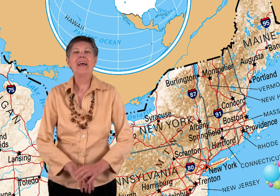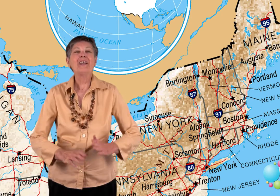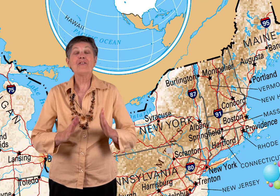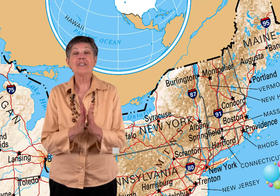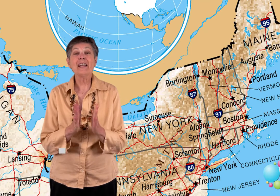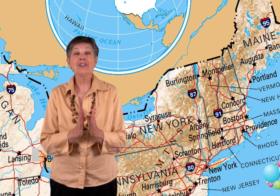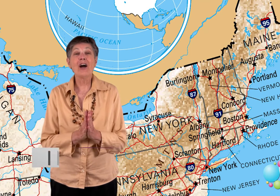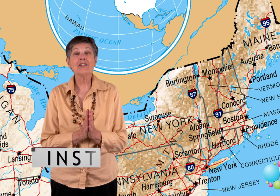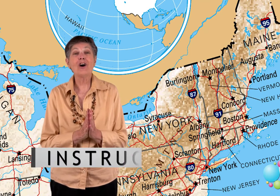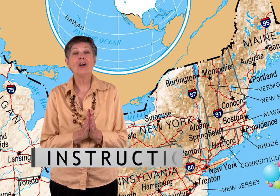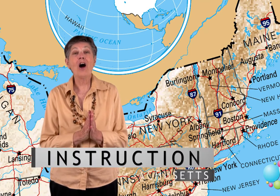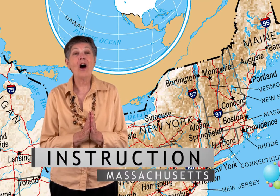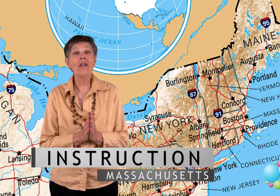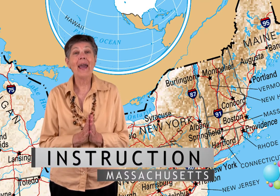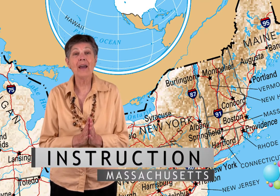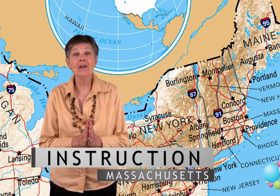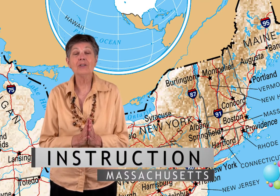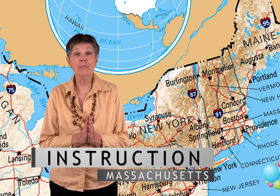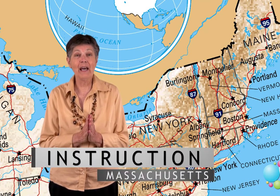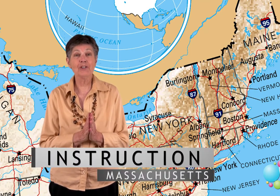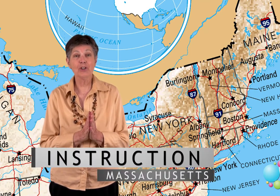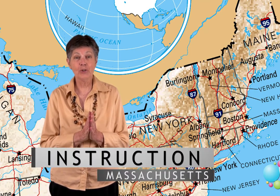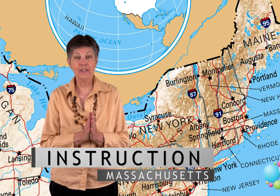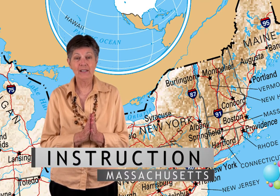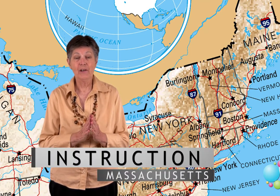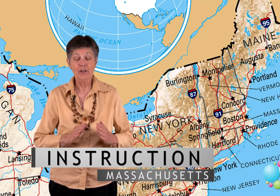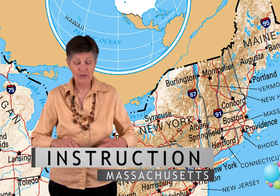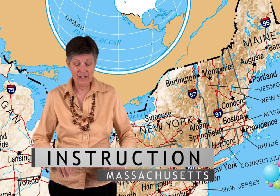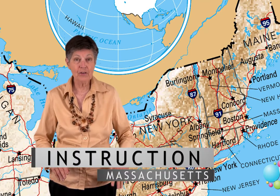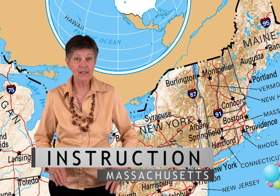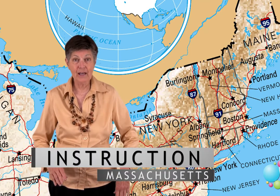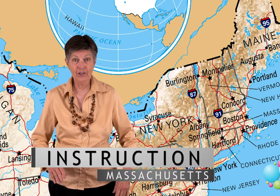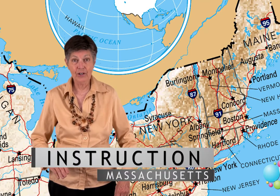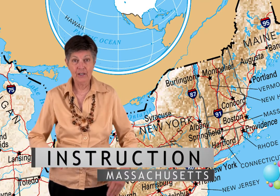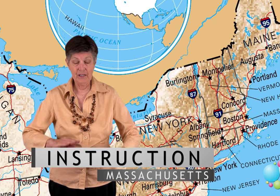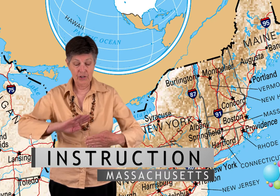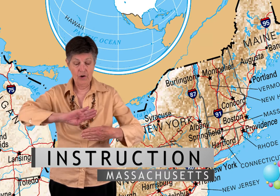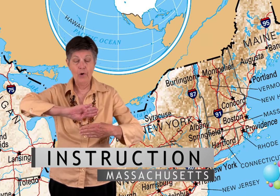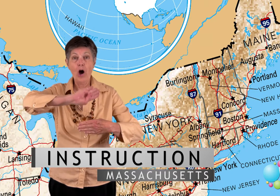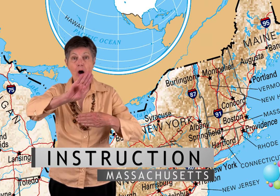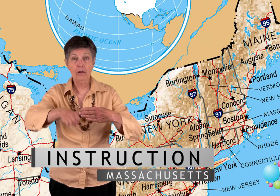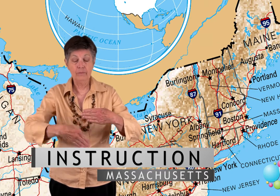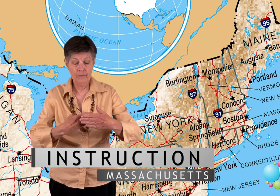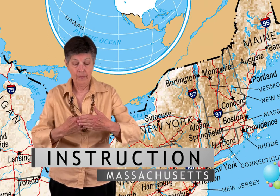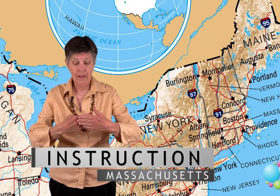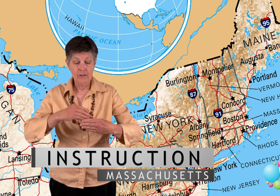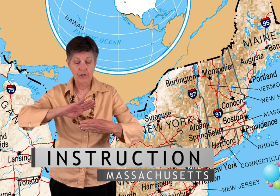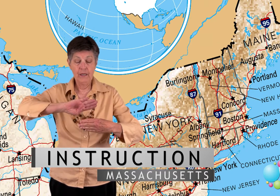Now, the state song is called, All Hail to Massachusetts. So, these are the signs you're going to need to know. All, so you're going